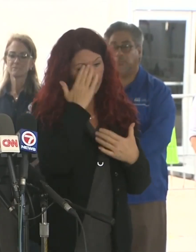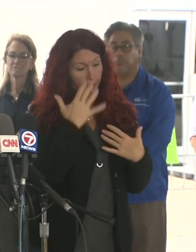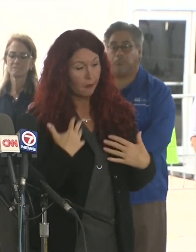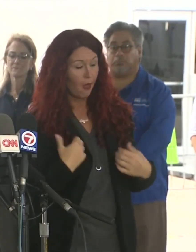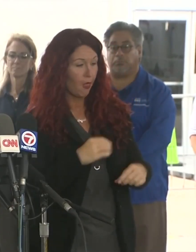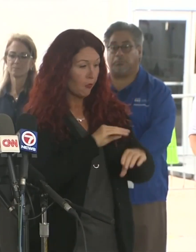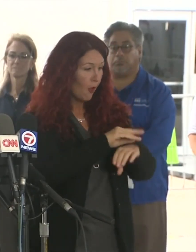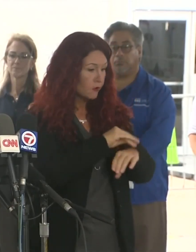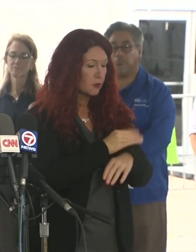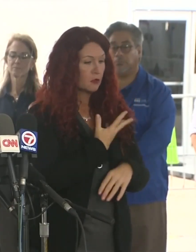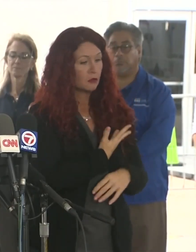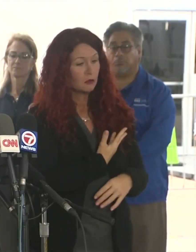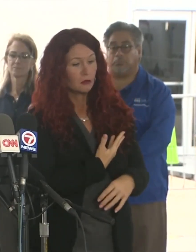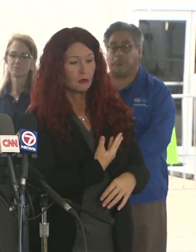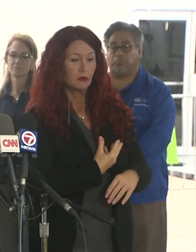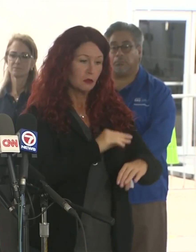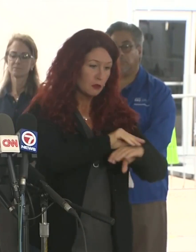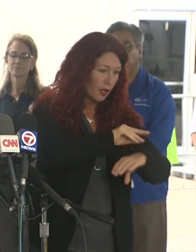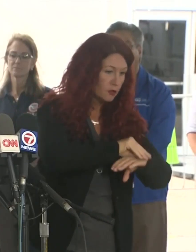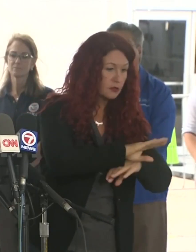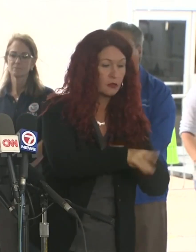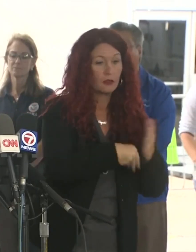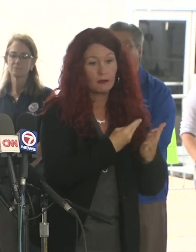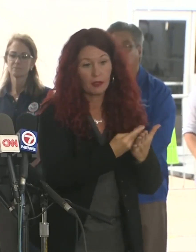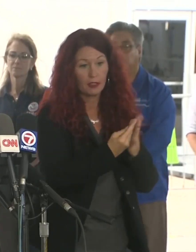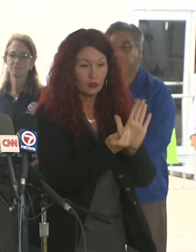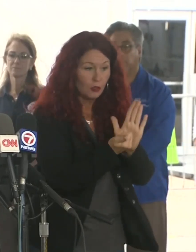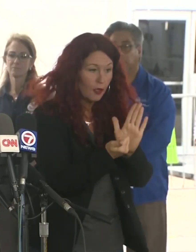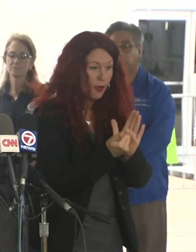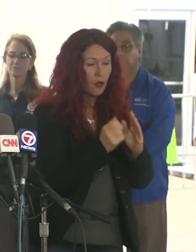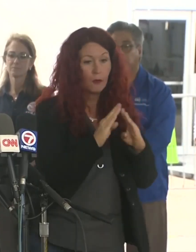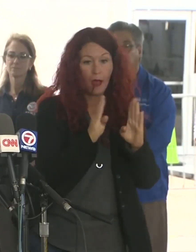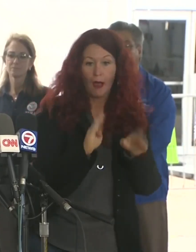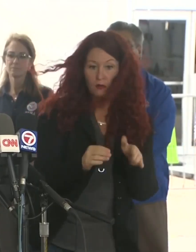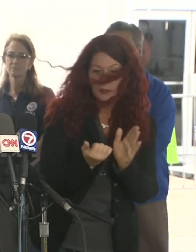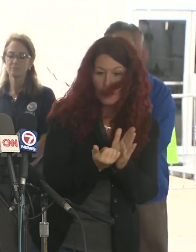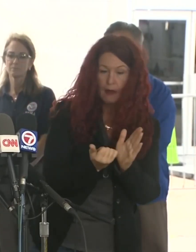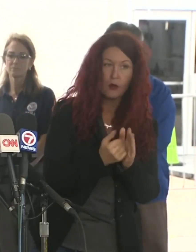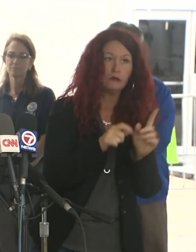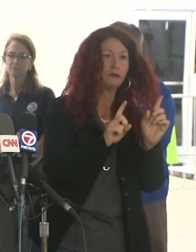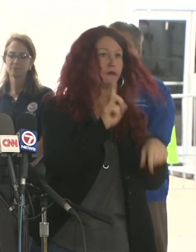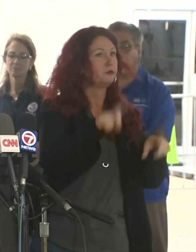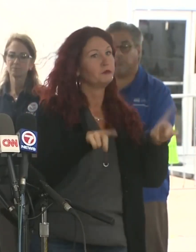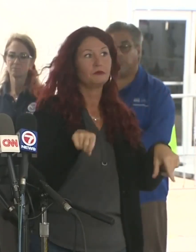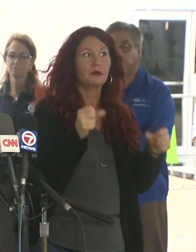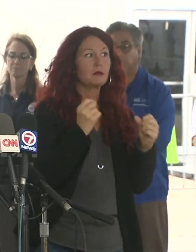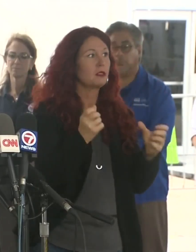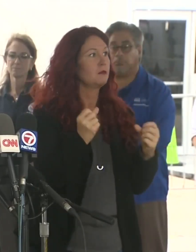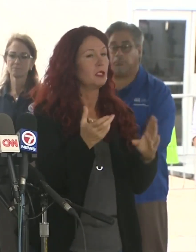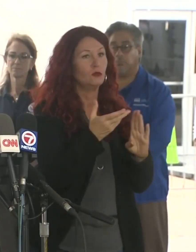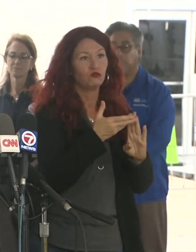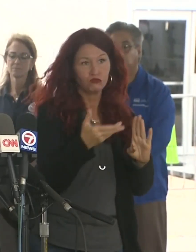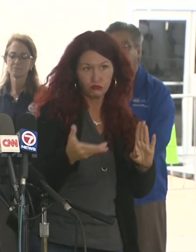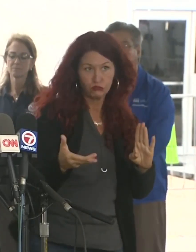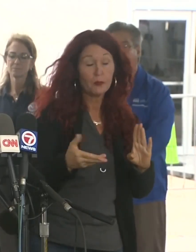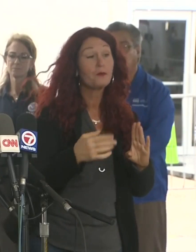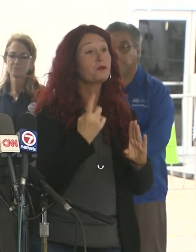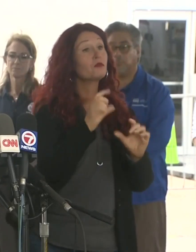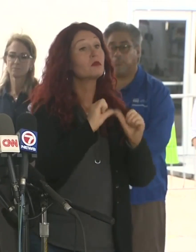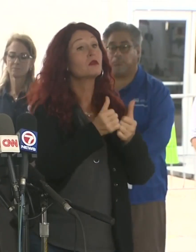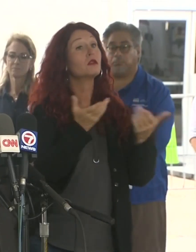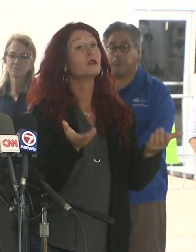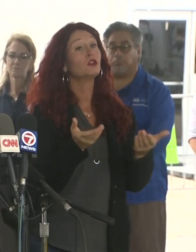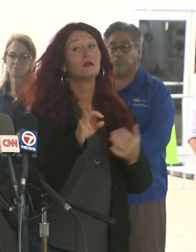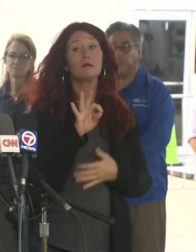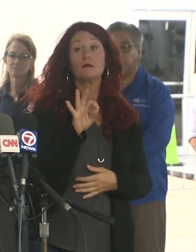counseling, financial and housing assistance, and many other resources. FEMA is one of those on site and it's